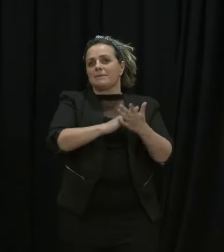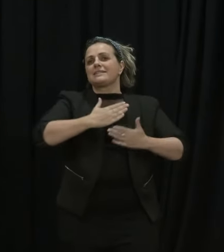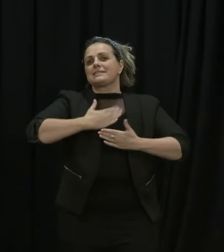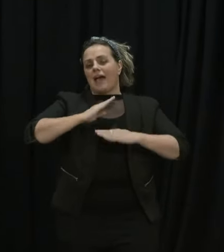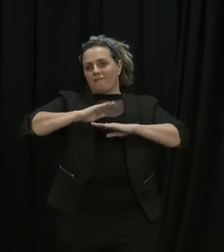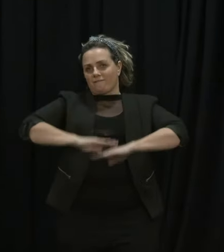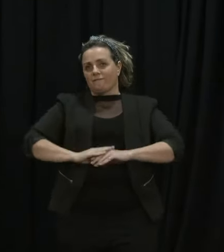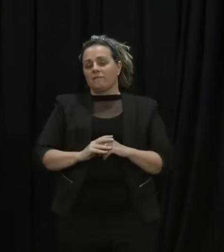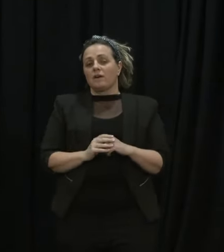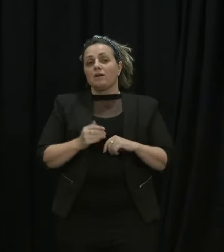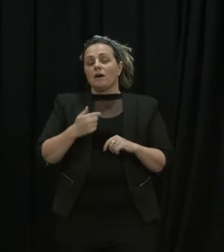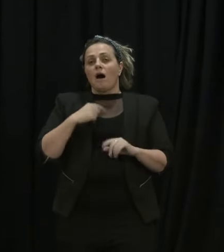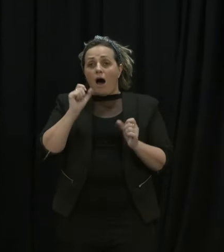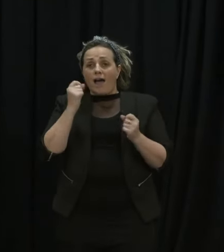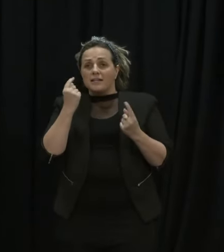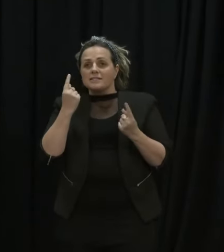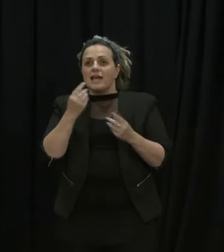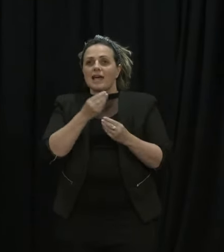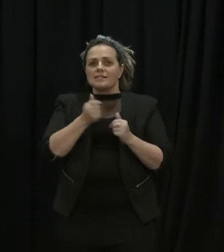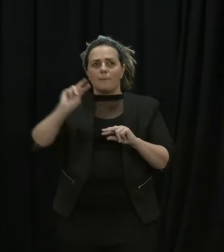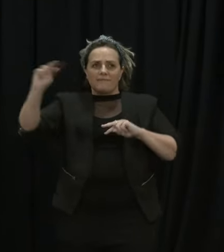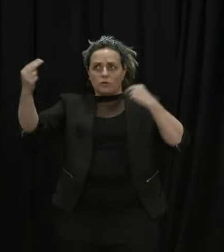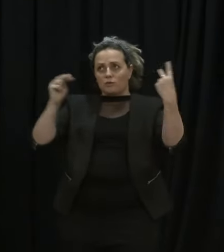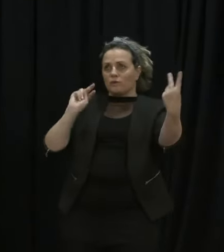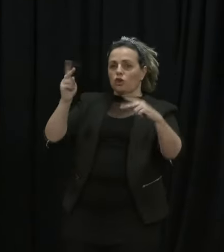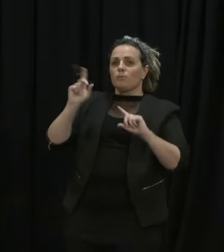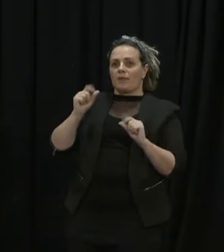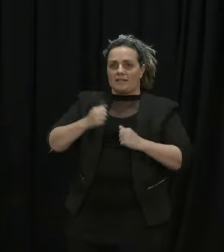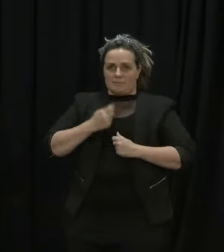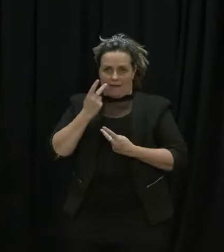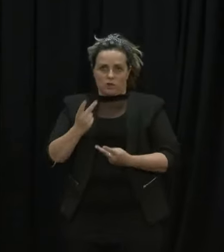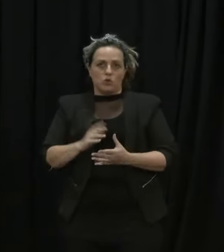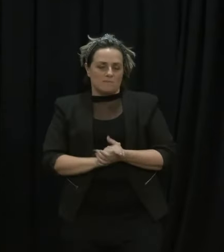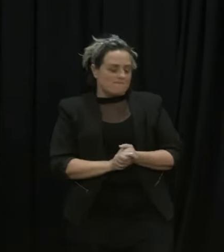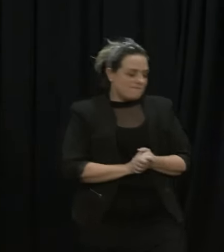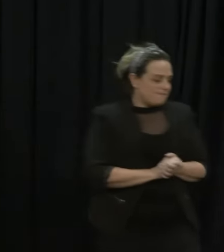I appreciate that there will be people with different views but that's where I'm coming from